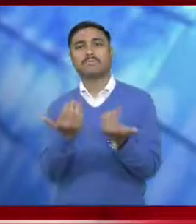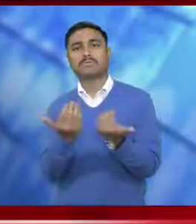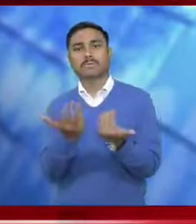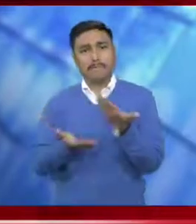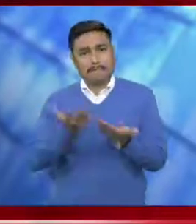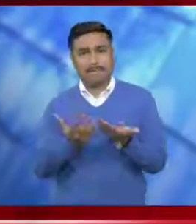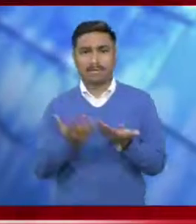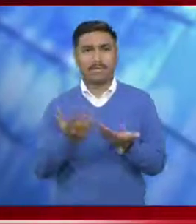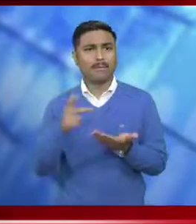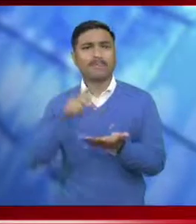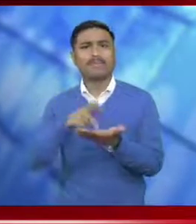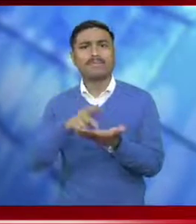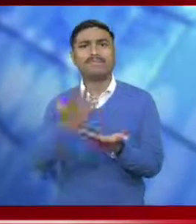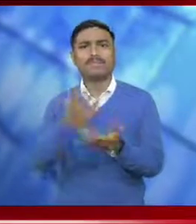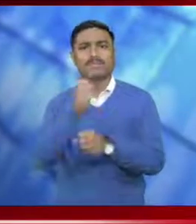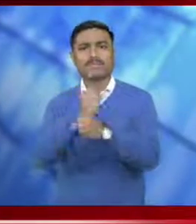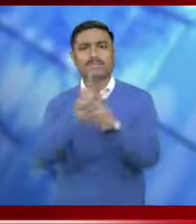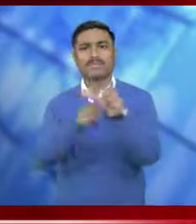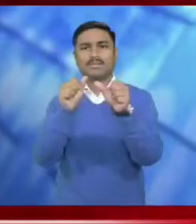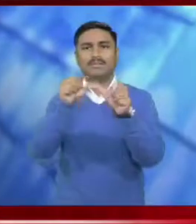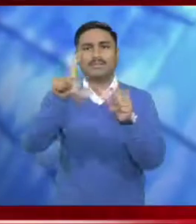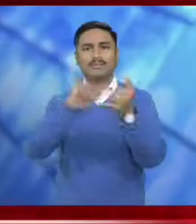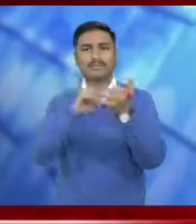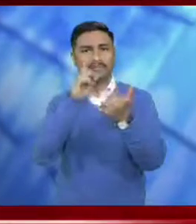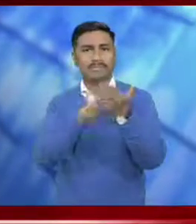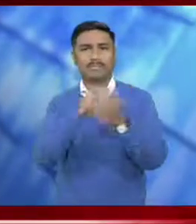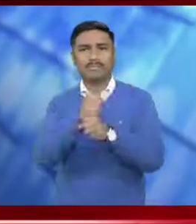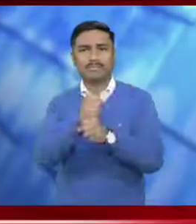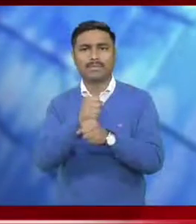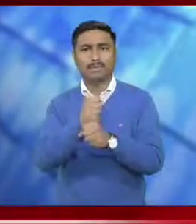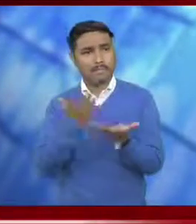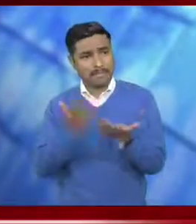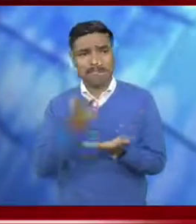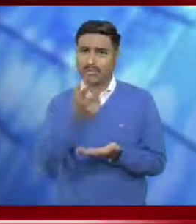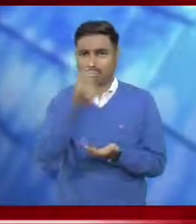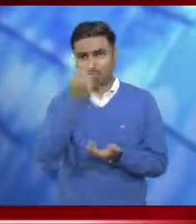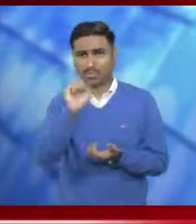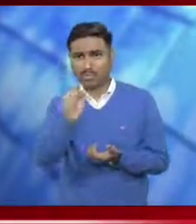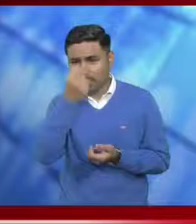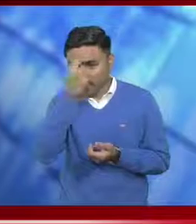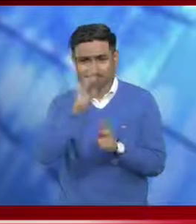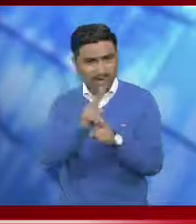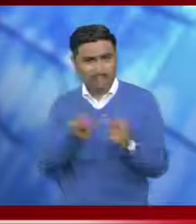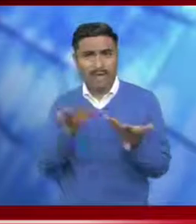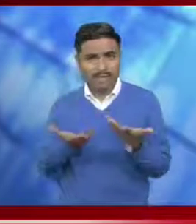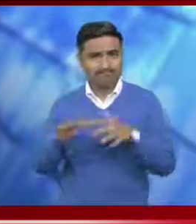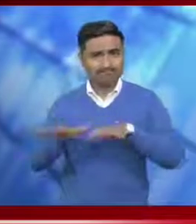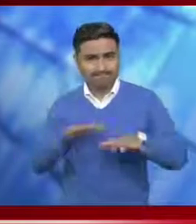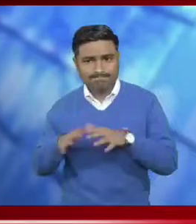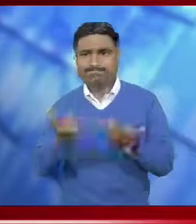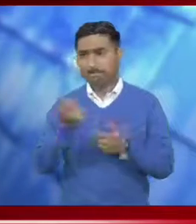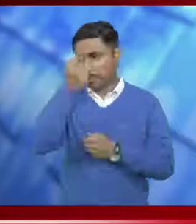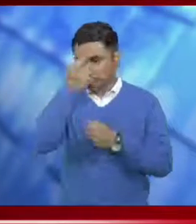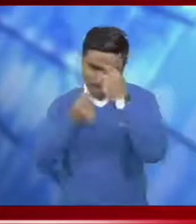Any complaint, Gravanse as disaster incidents, etc. can be sent via email or WhatsApp. The Gravanse